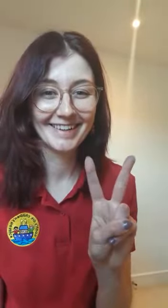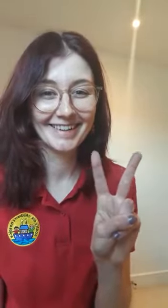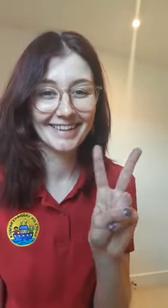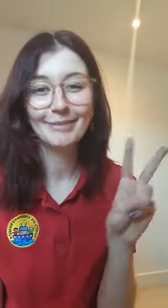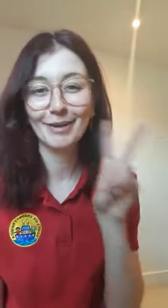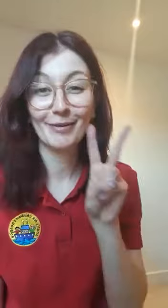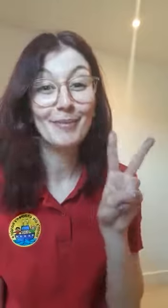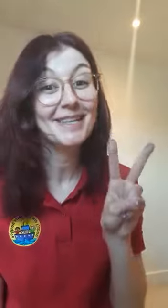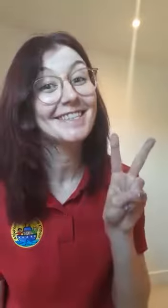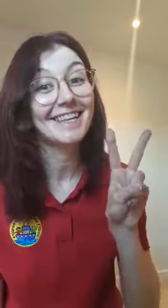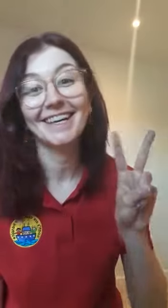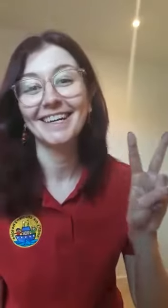It's a bit of a peace sign.